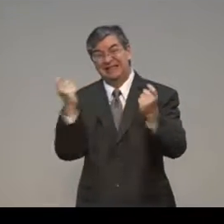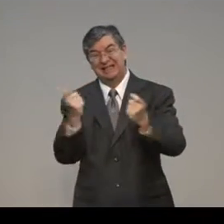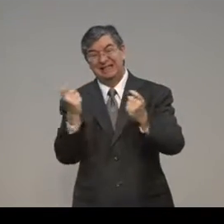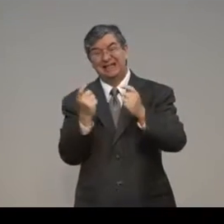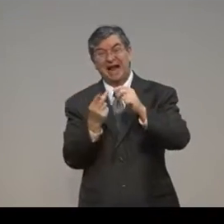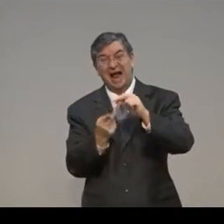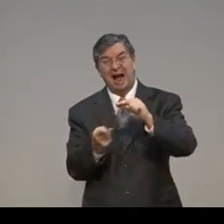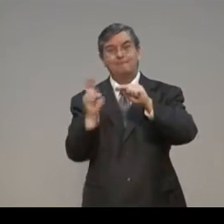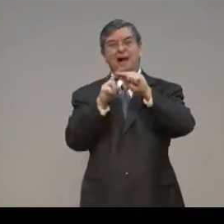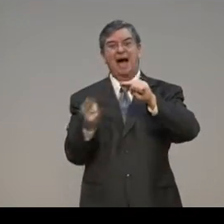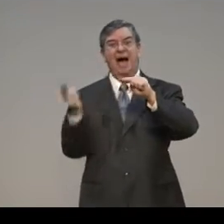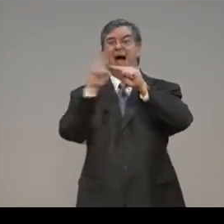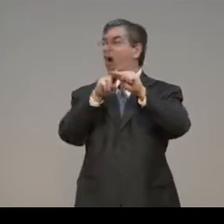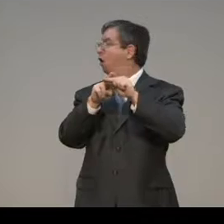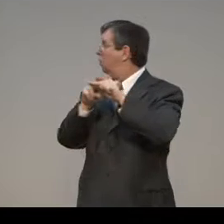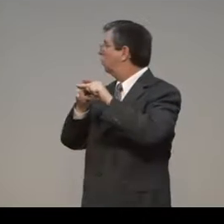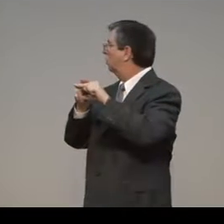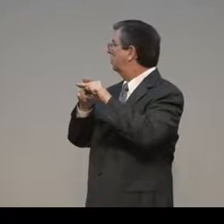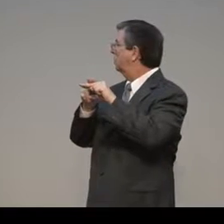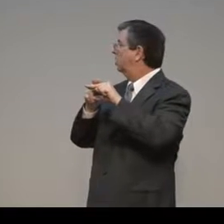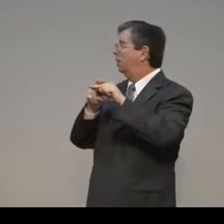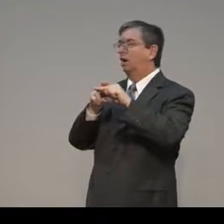Where sin abound, were